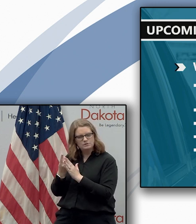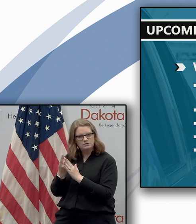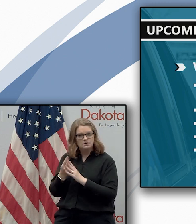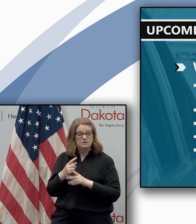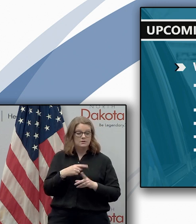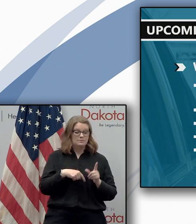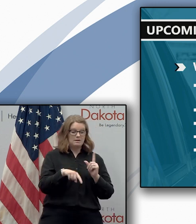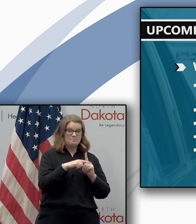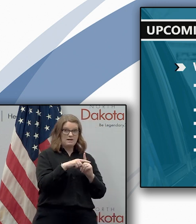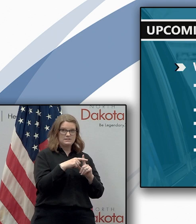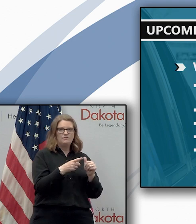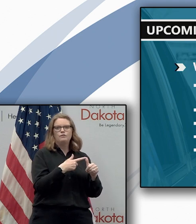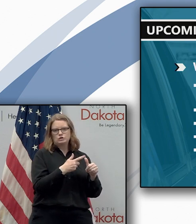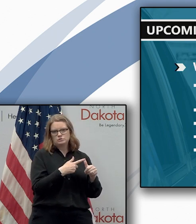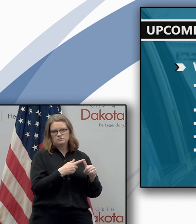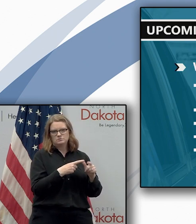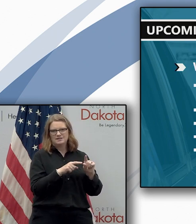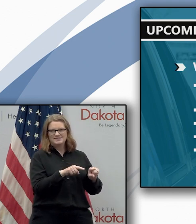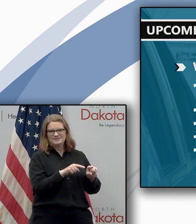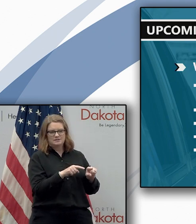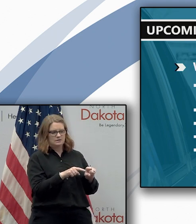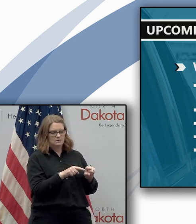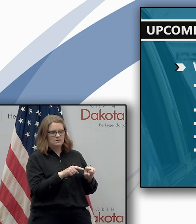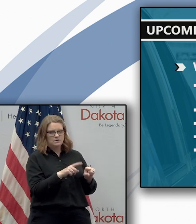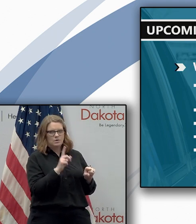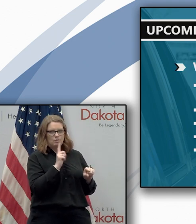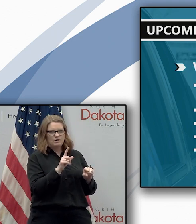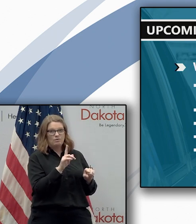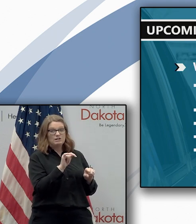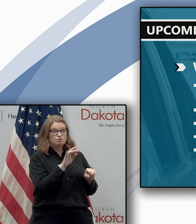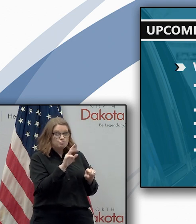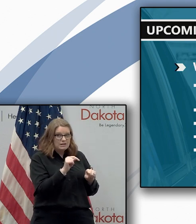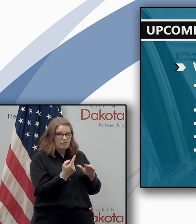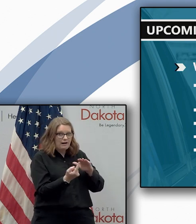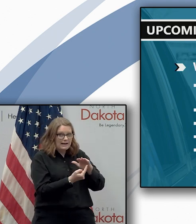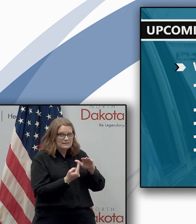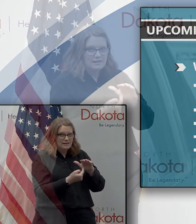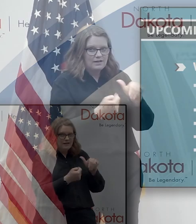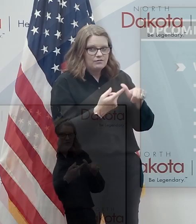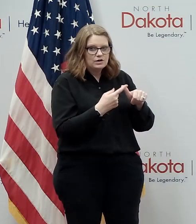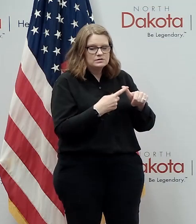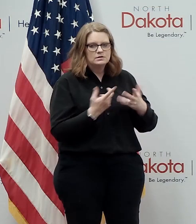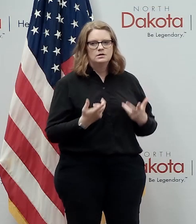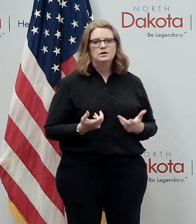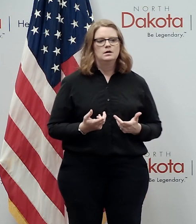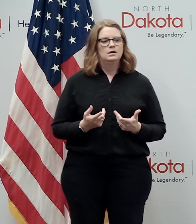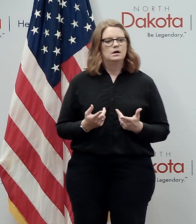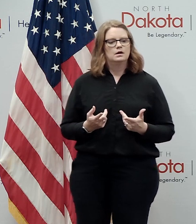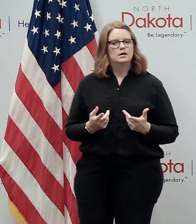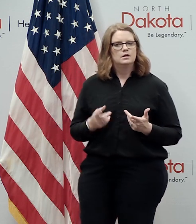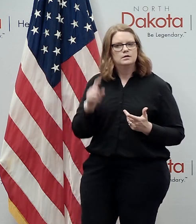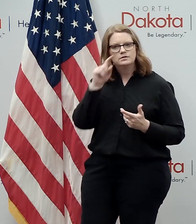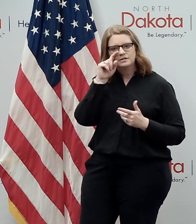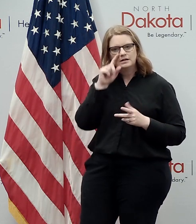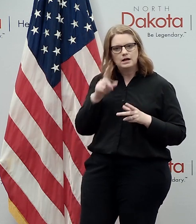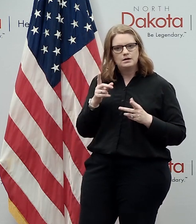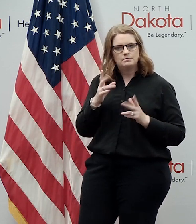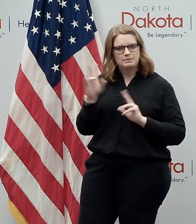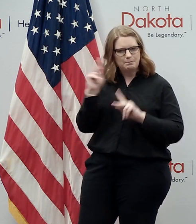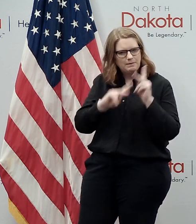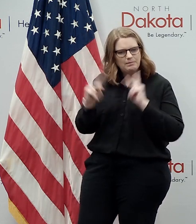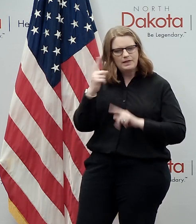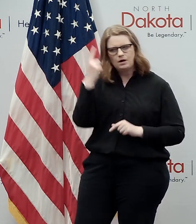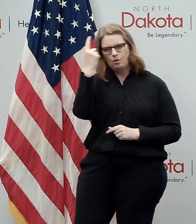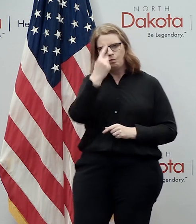of course go first because those are the people that we want to either treat or isolate uh for people who are wondering about the the testing uh